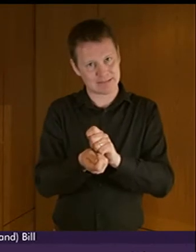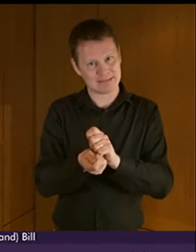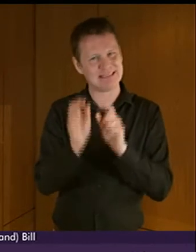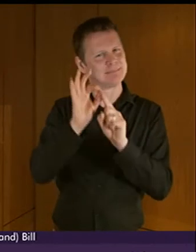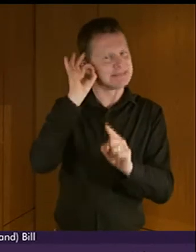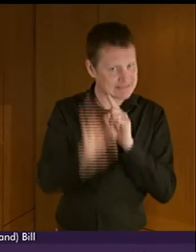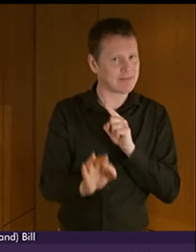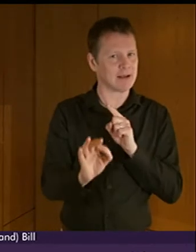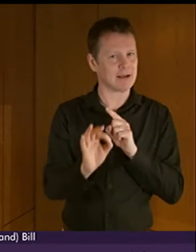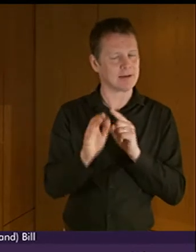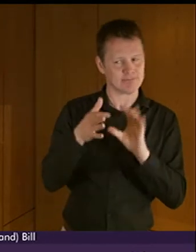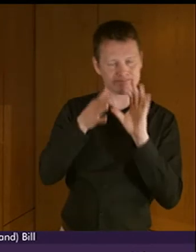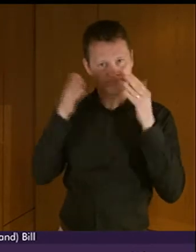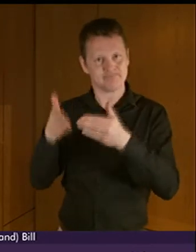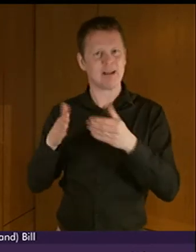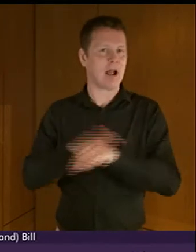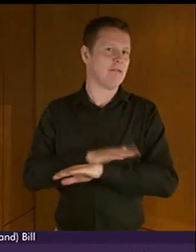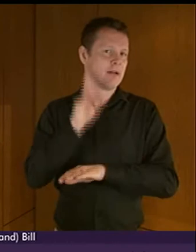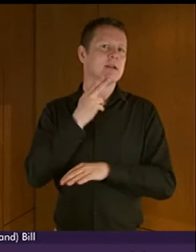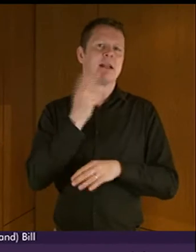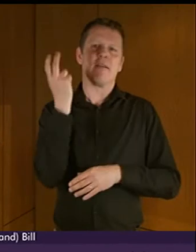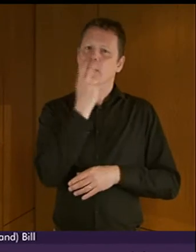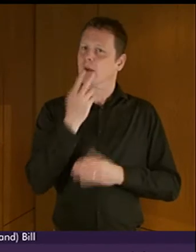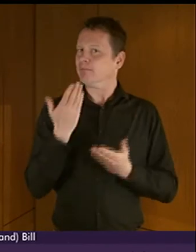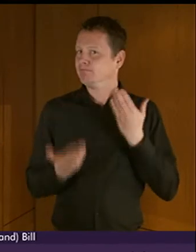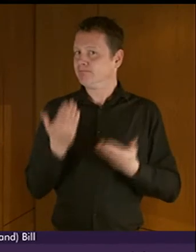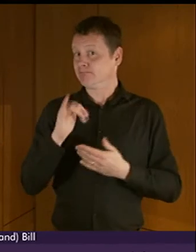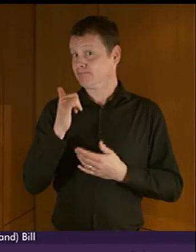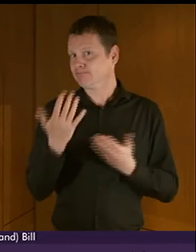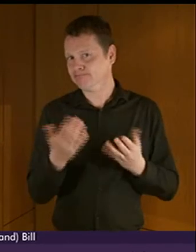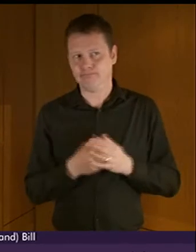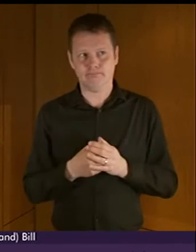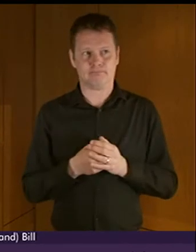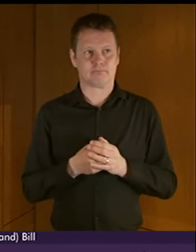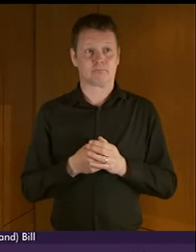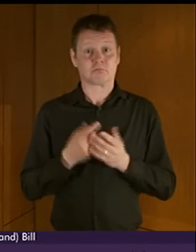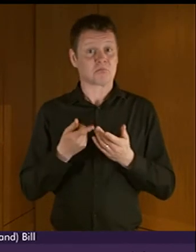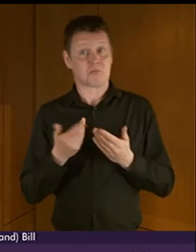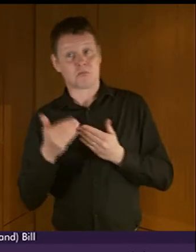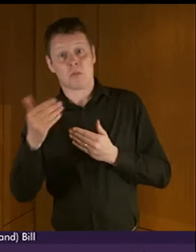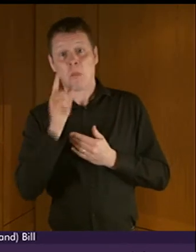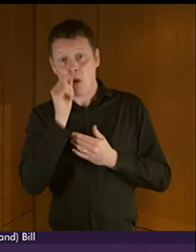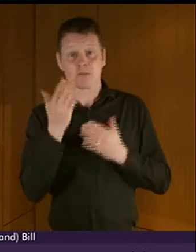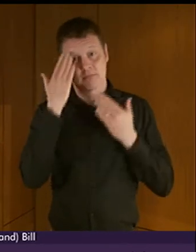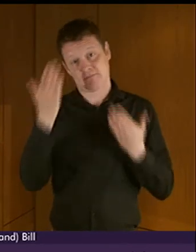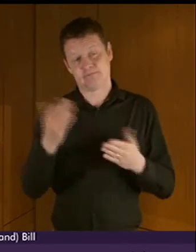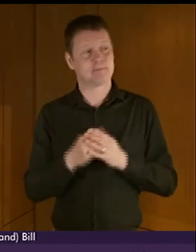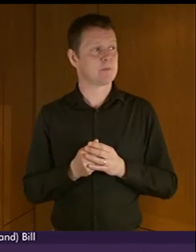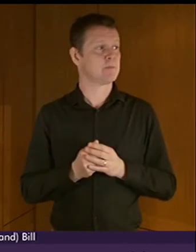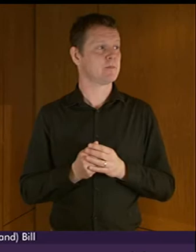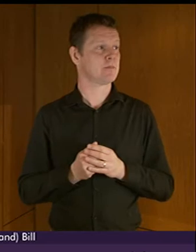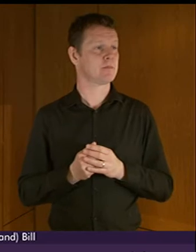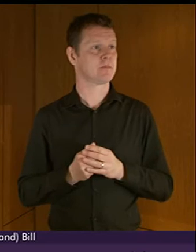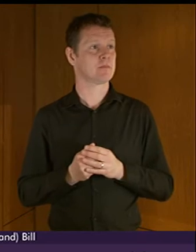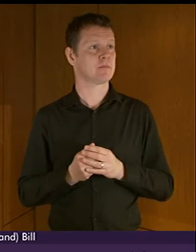cover deaf blindness if that's possible there has been a